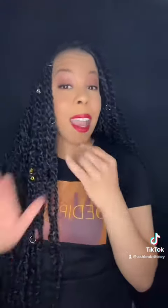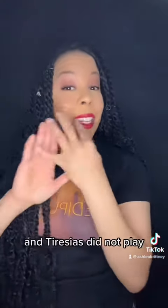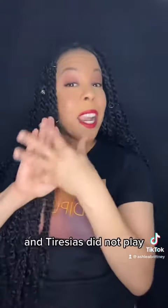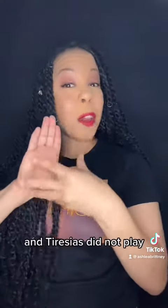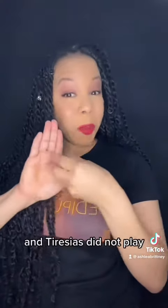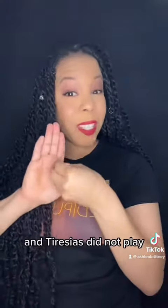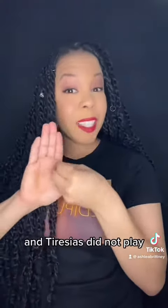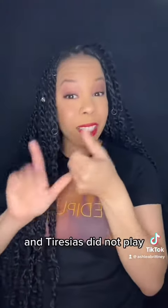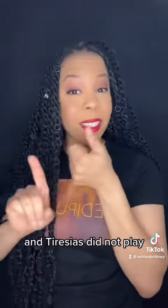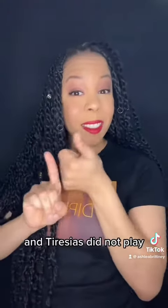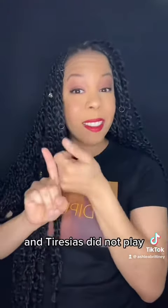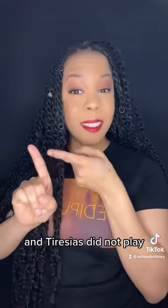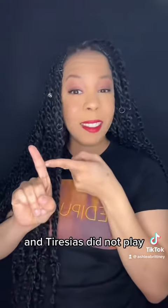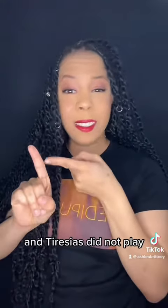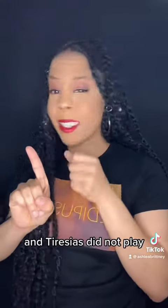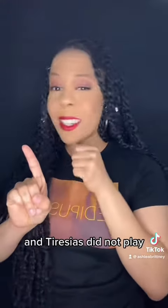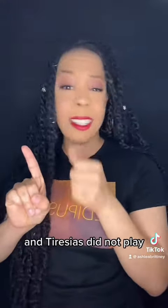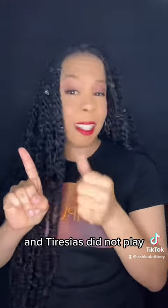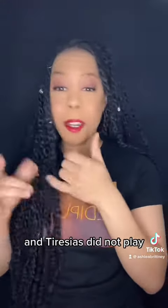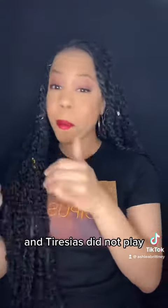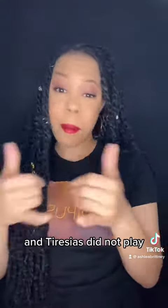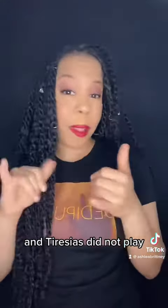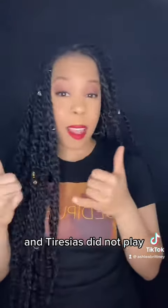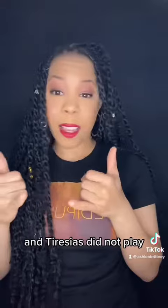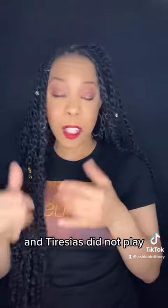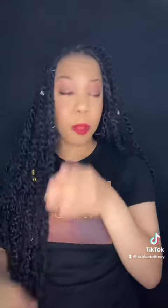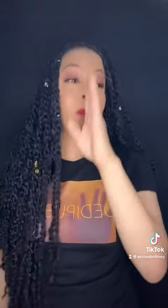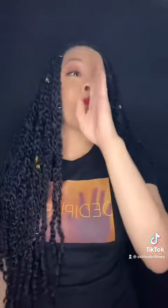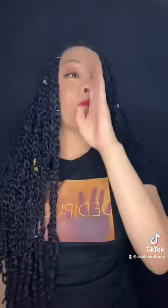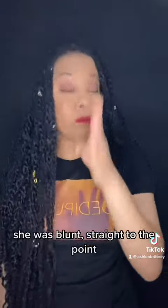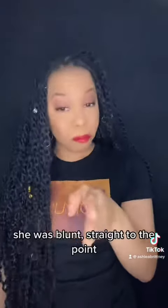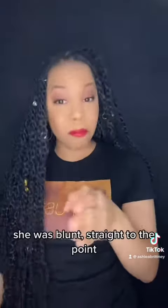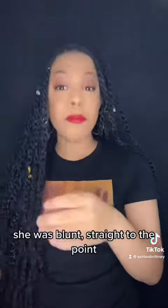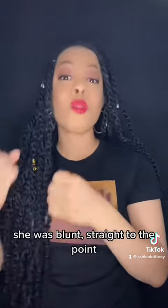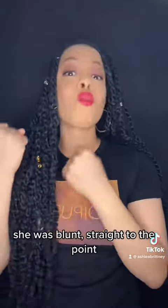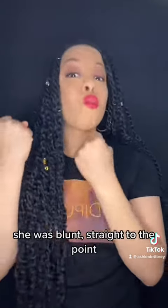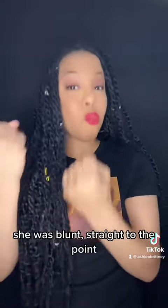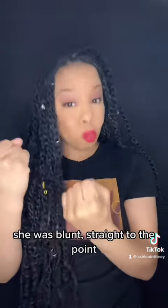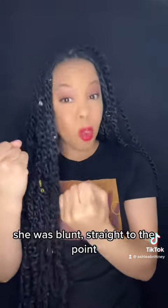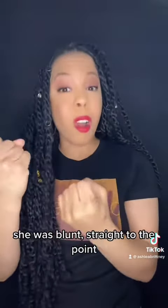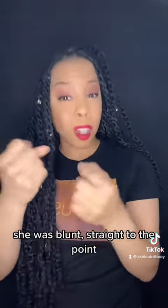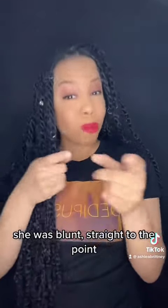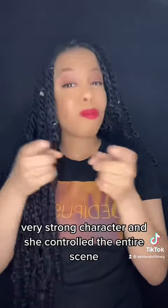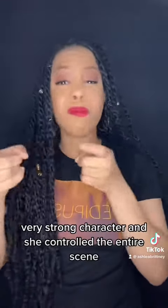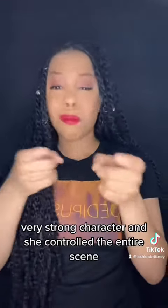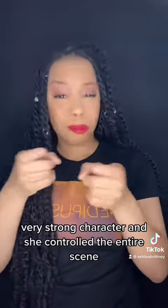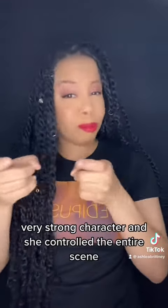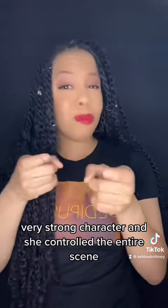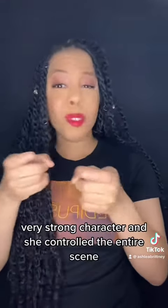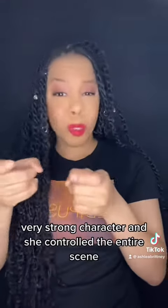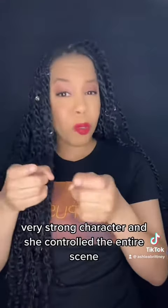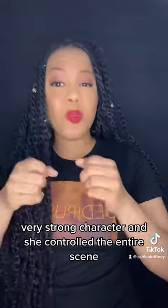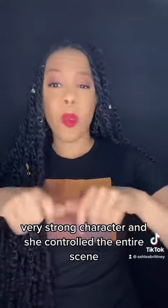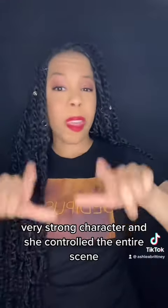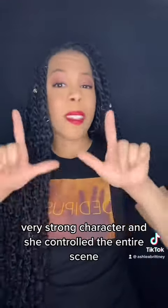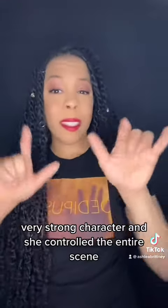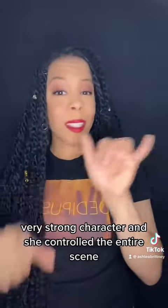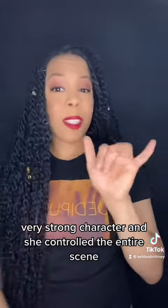And Tiresias did not play. She was blood straight to the point, very strong character, and she